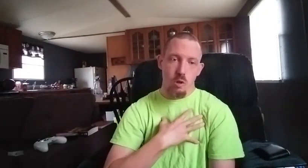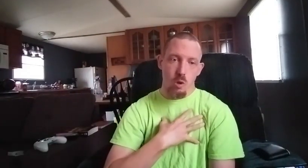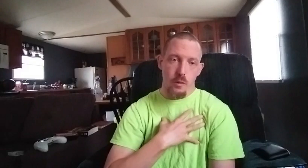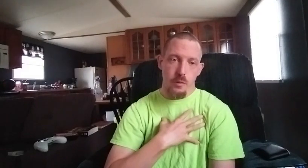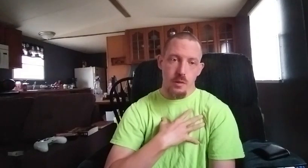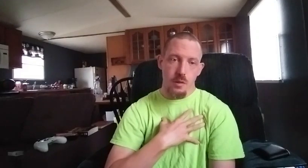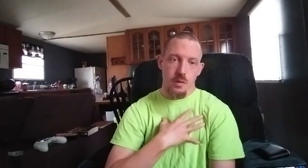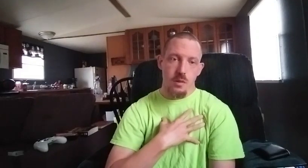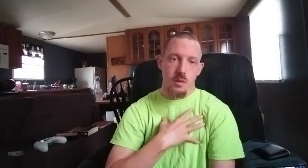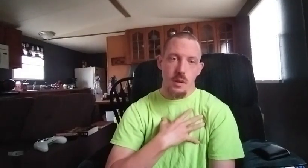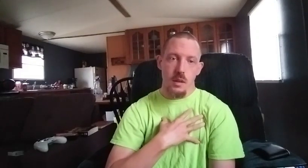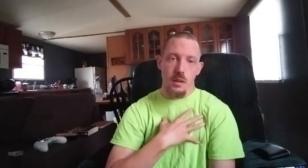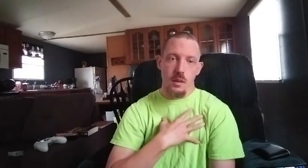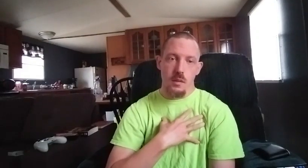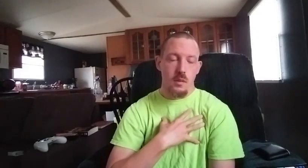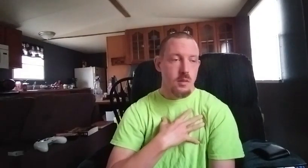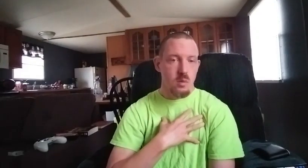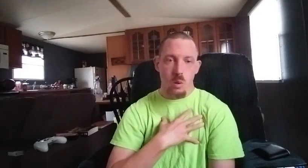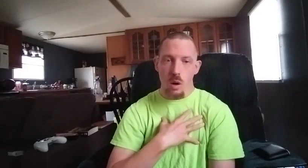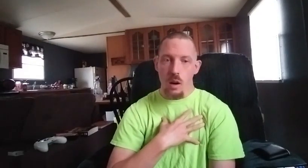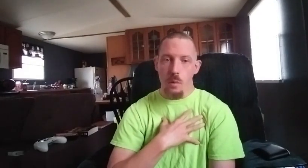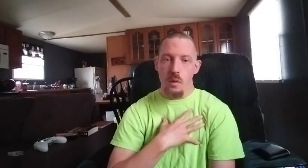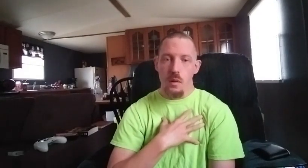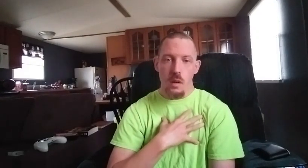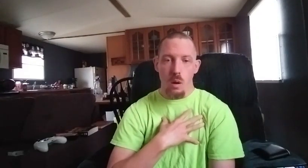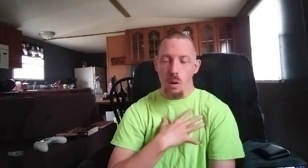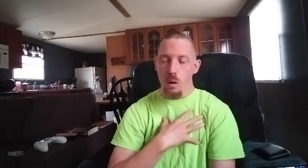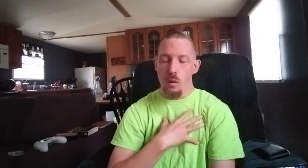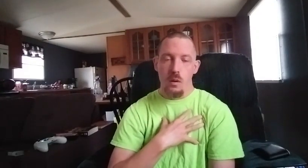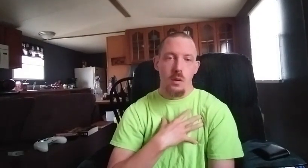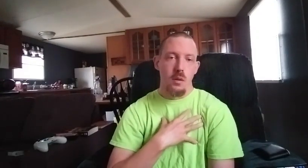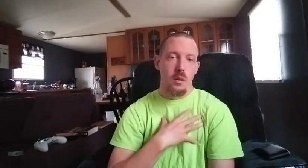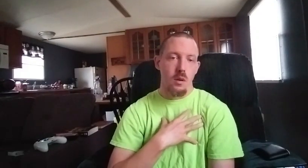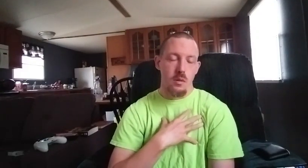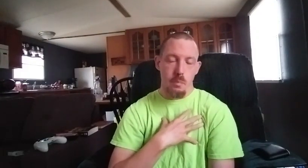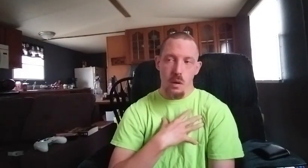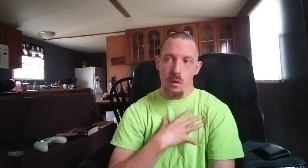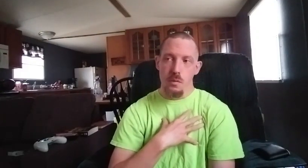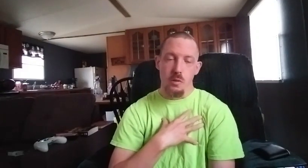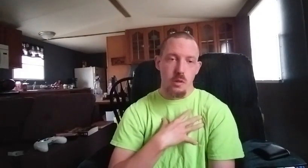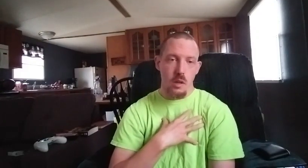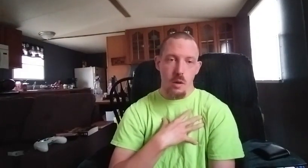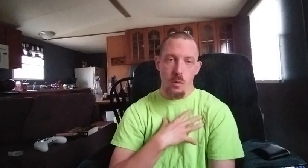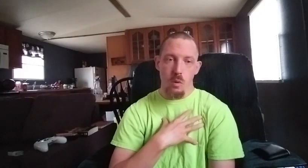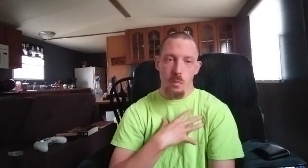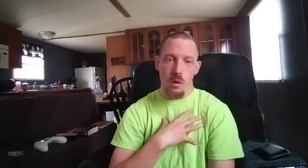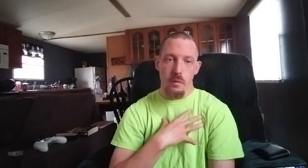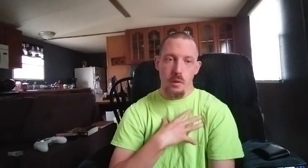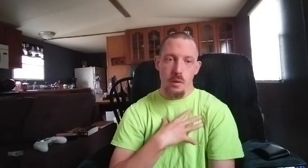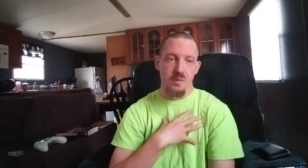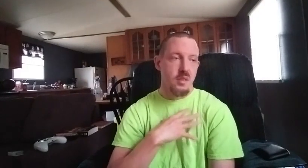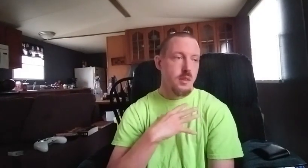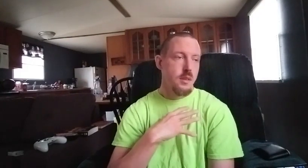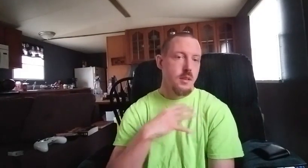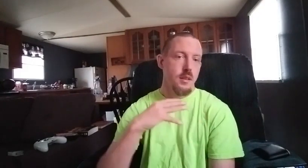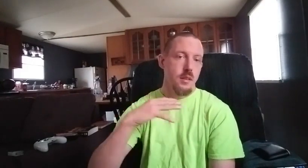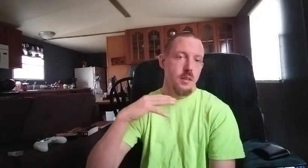martial art fitness and subscribe hit all on the bell you'll get every one of my videos and